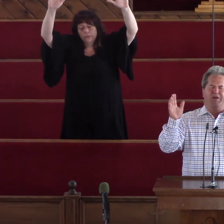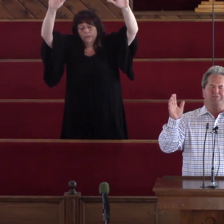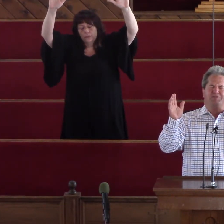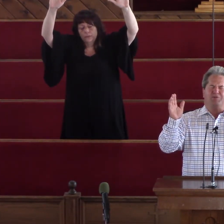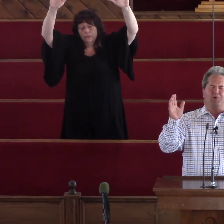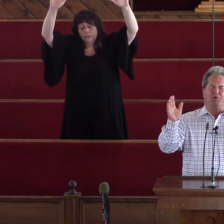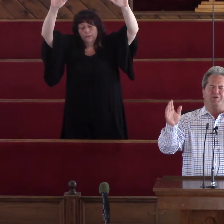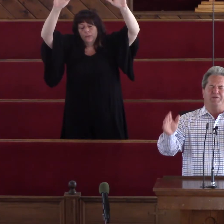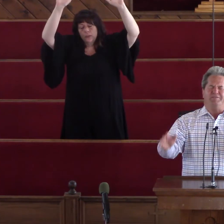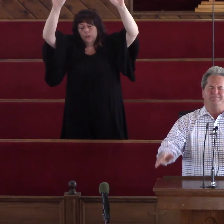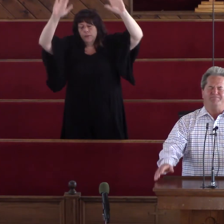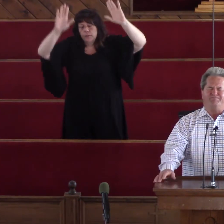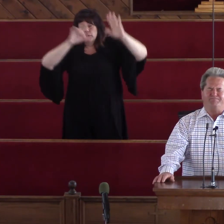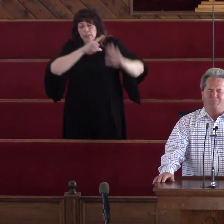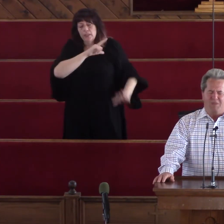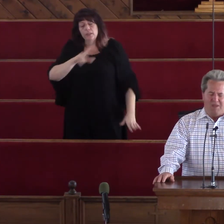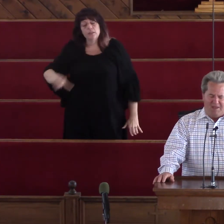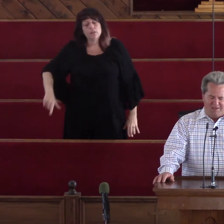Praise the Lord.